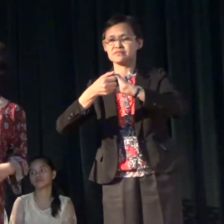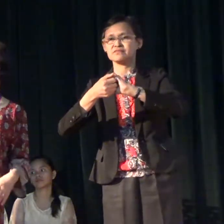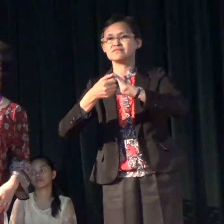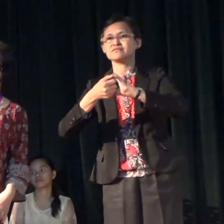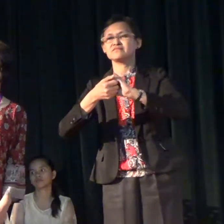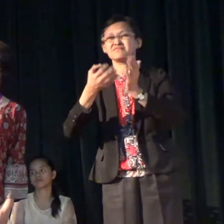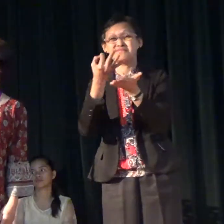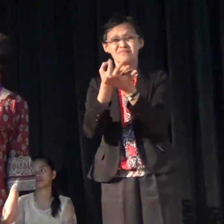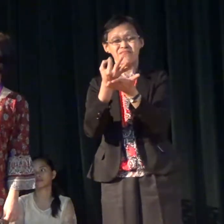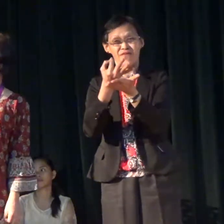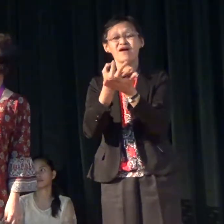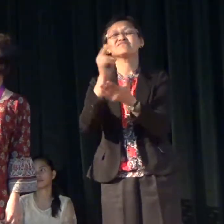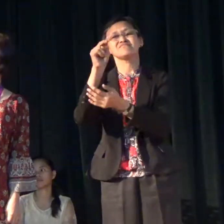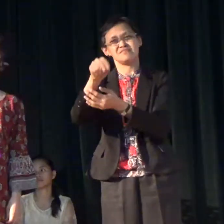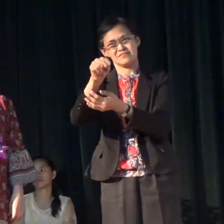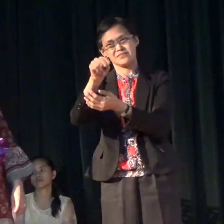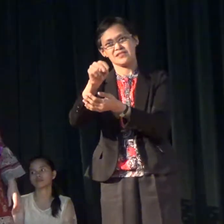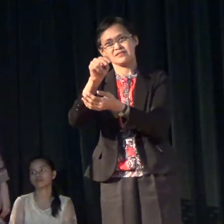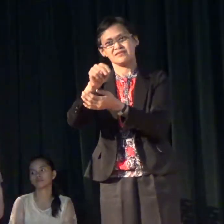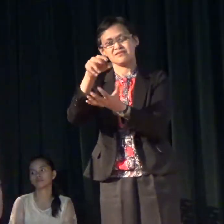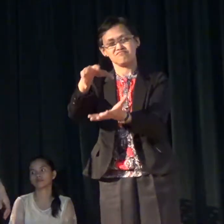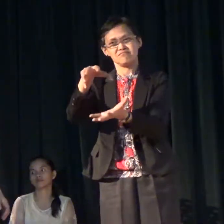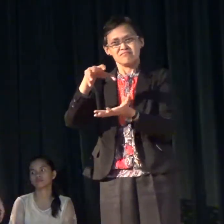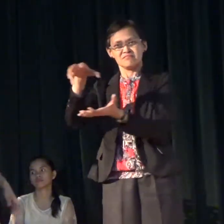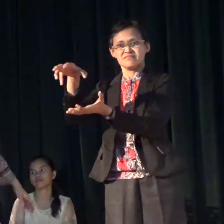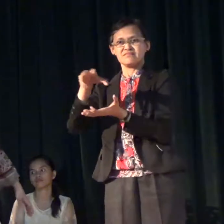because this development requires funds